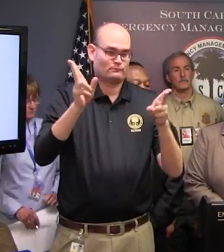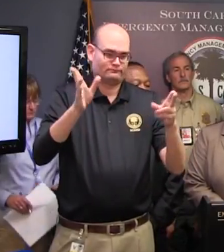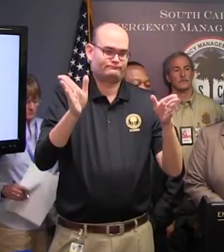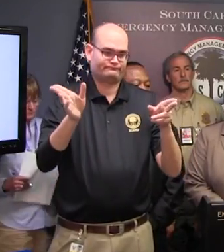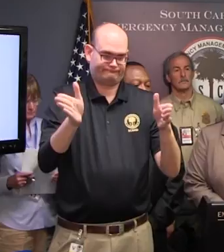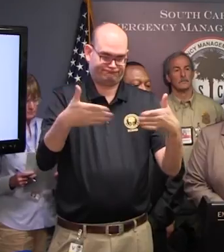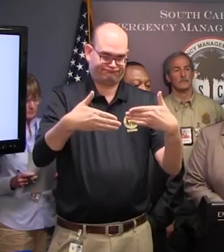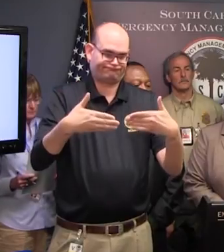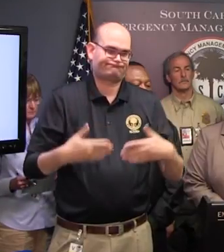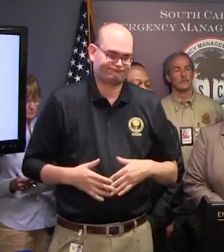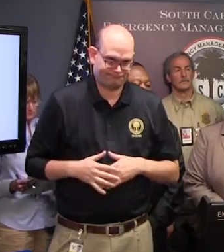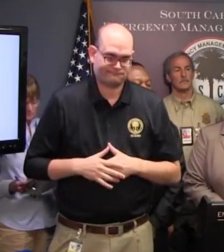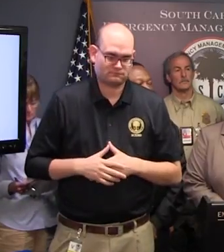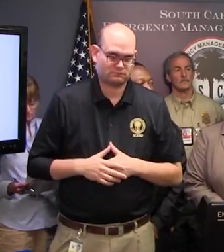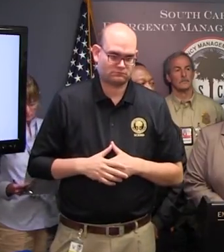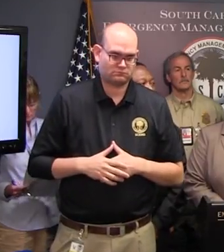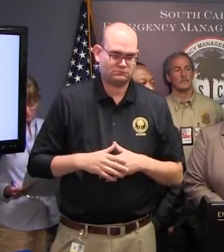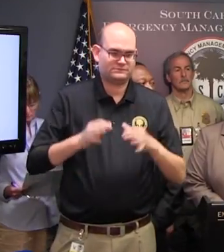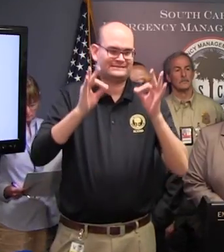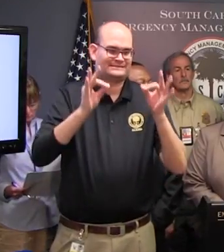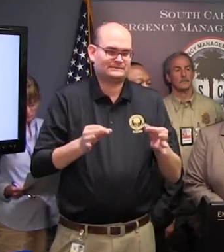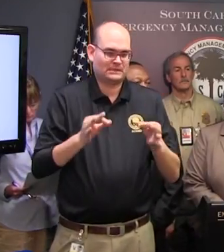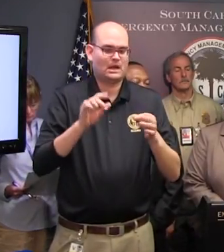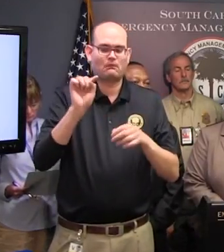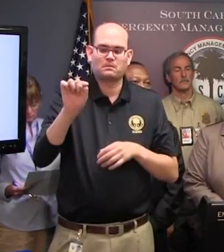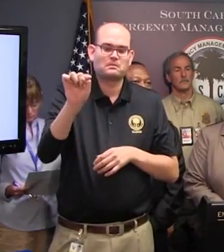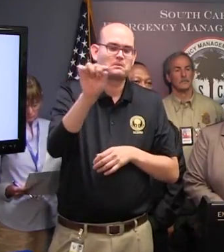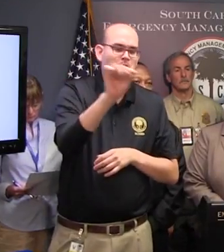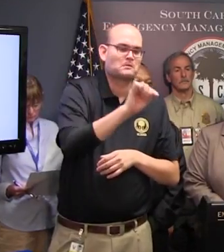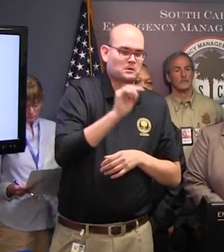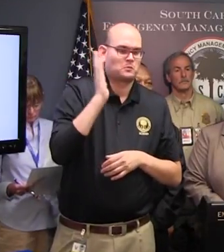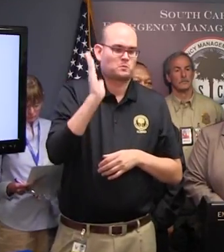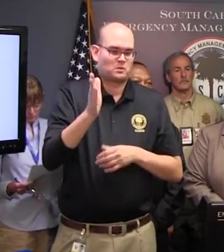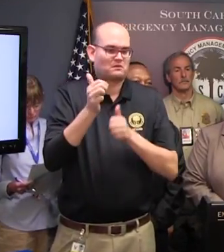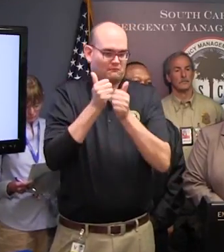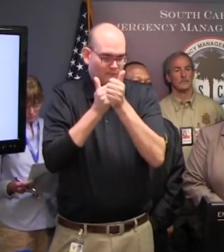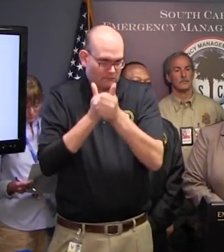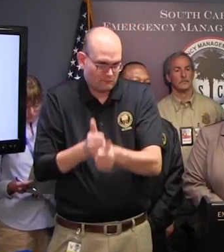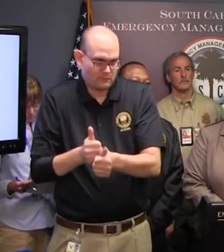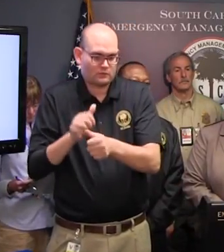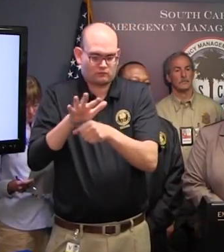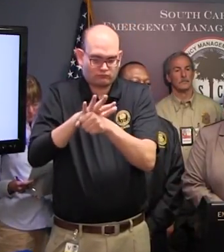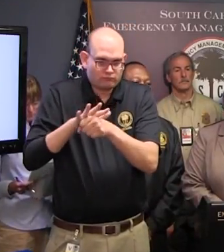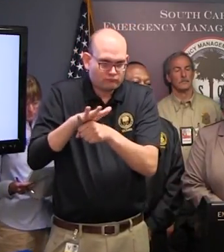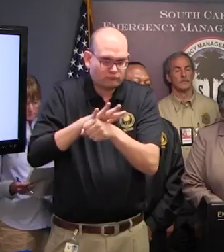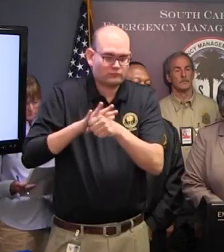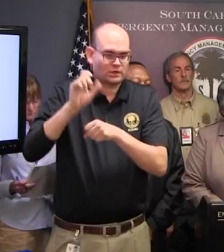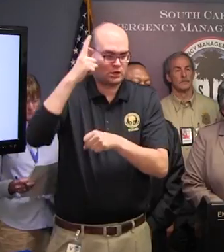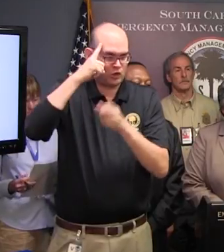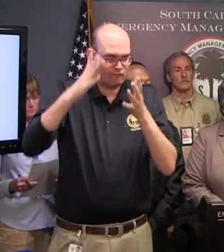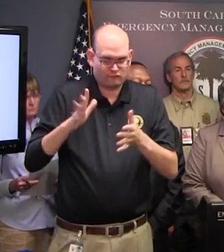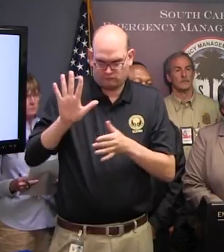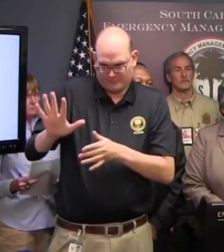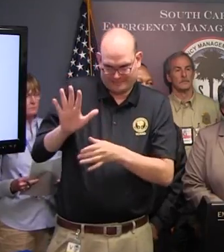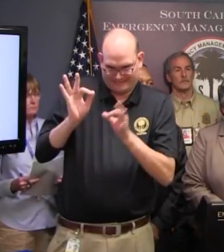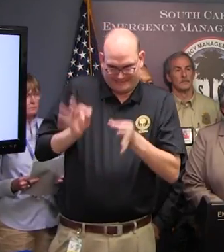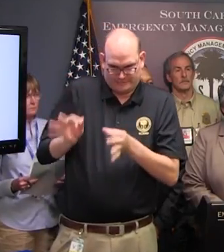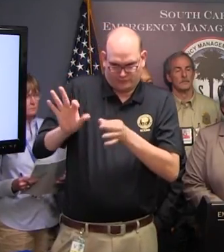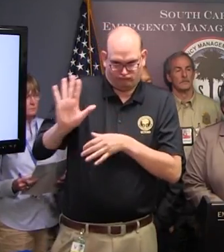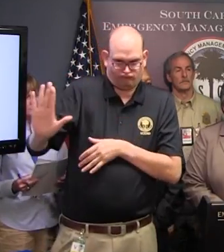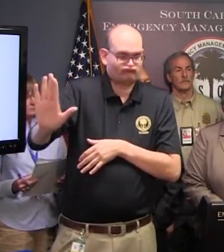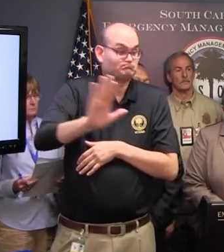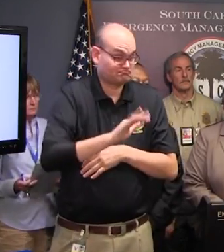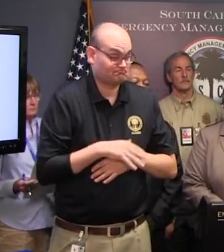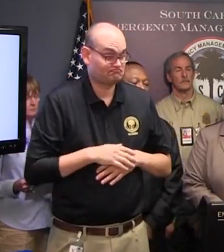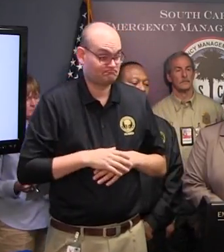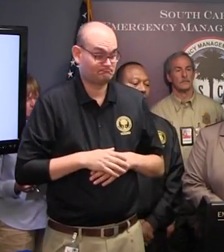and decisions will be made if and when to close those bridges in coordination with local governments. We urge caution driving across